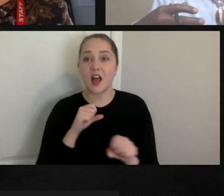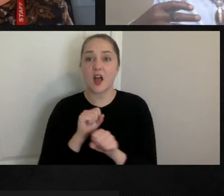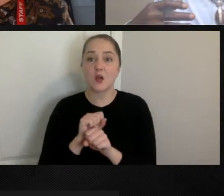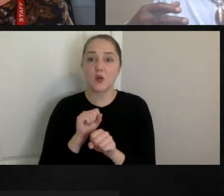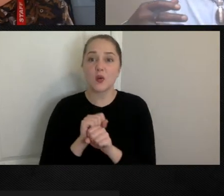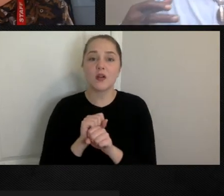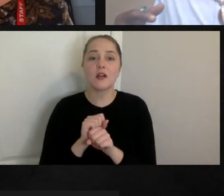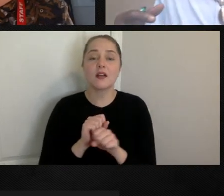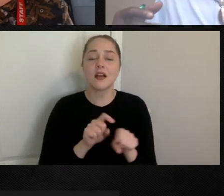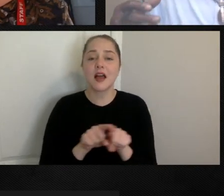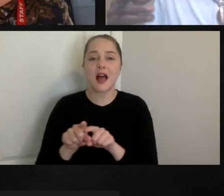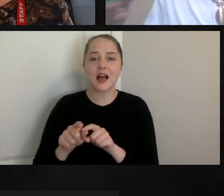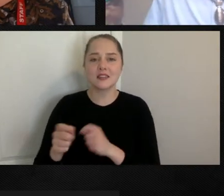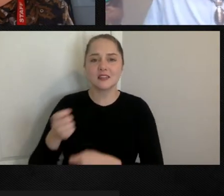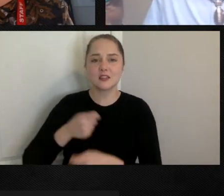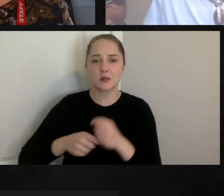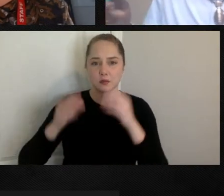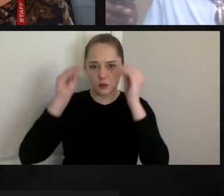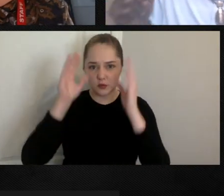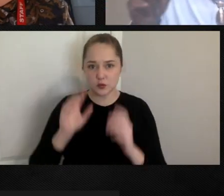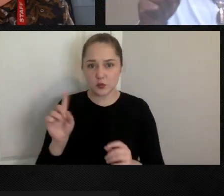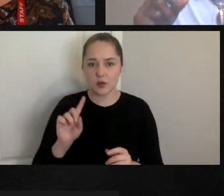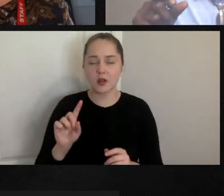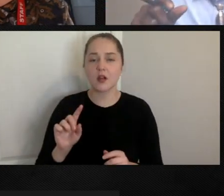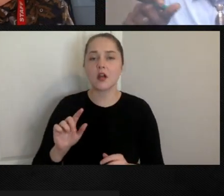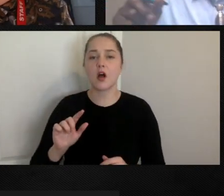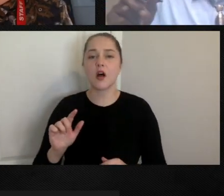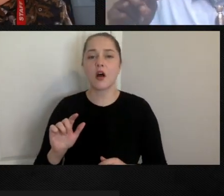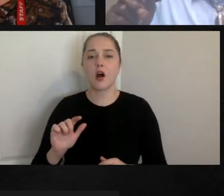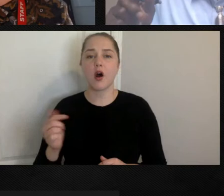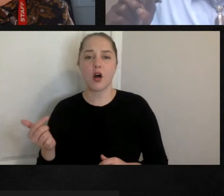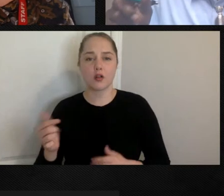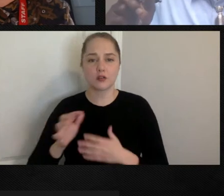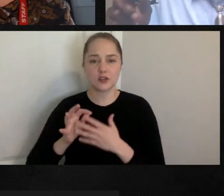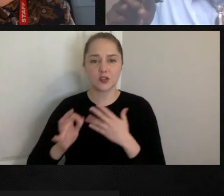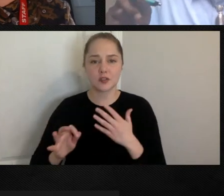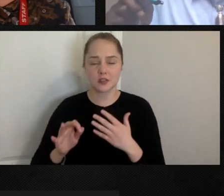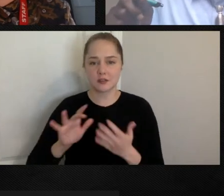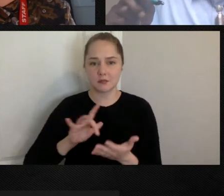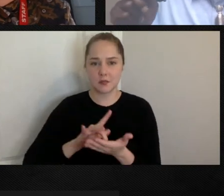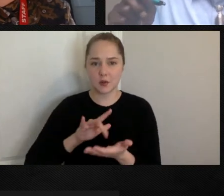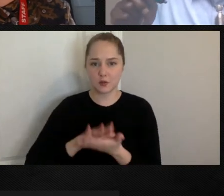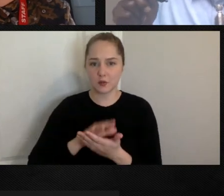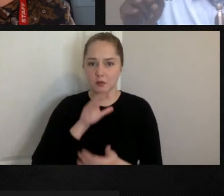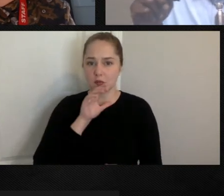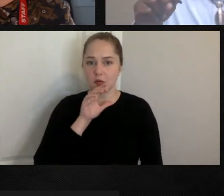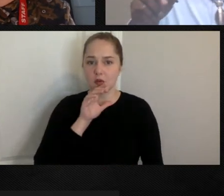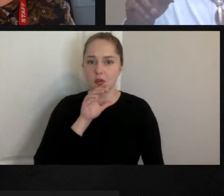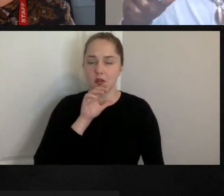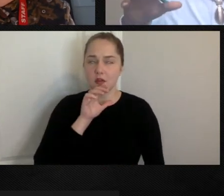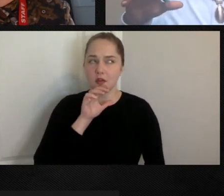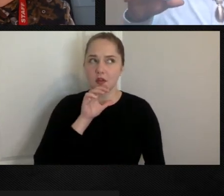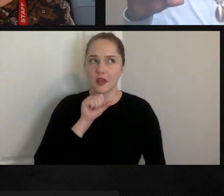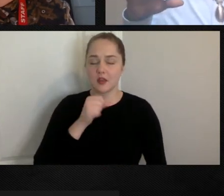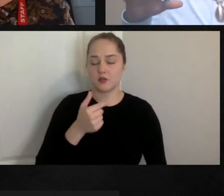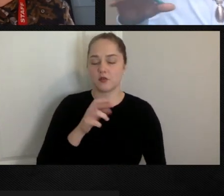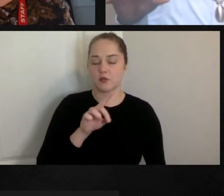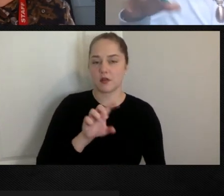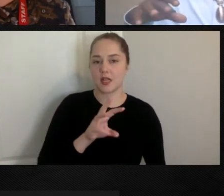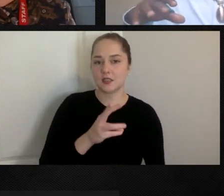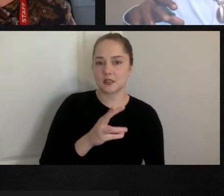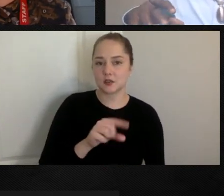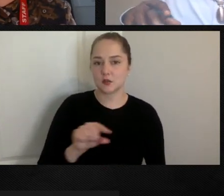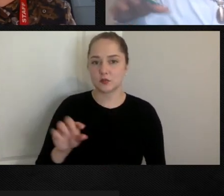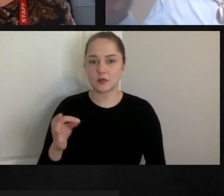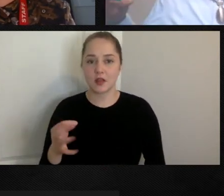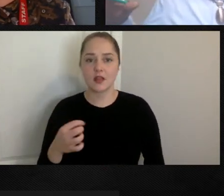teacher at an alternative middle school and I do this for a couple things, grades six through nine. One, I need to be in